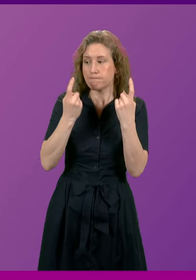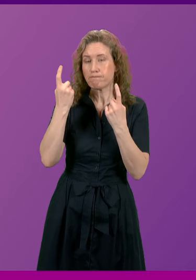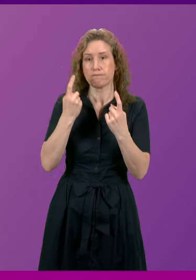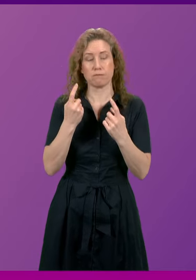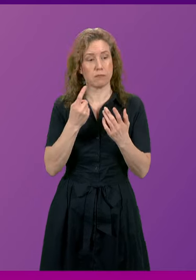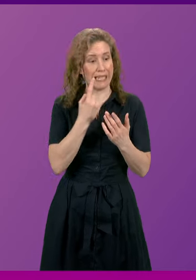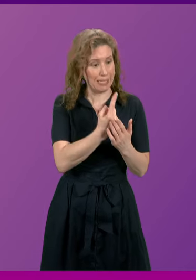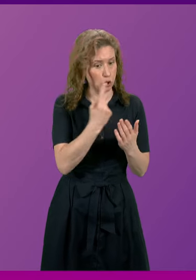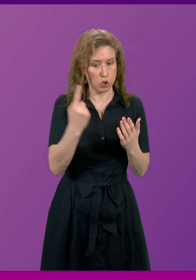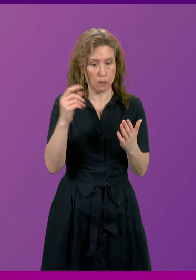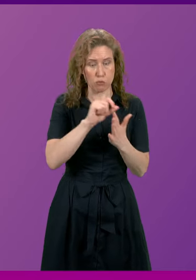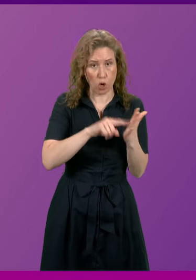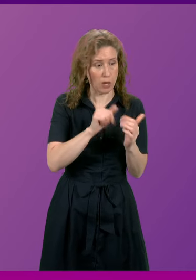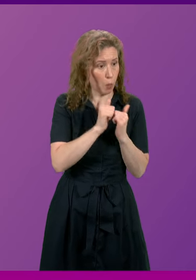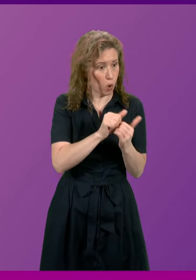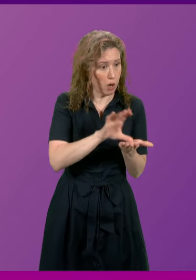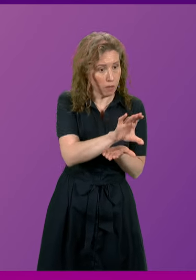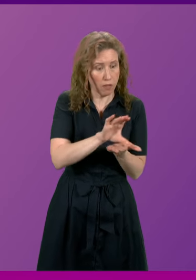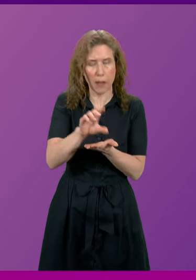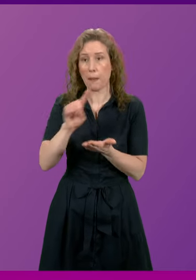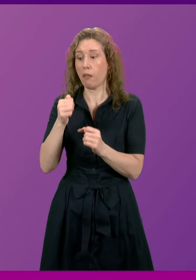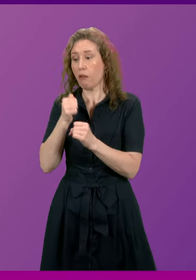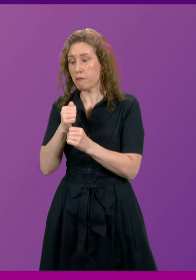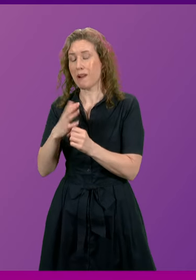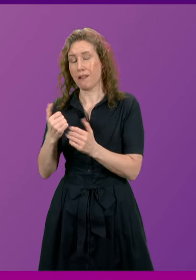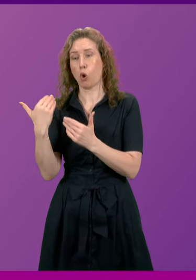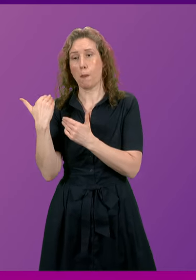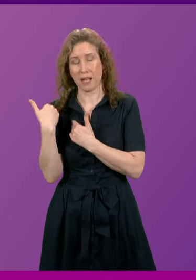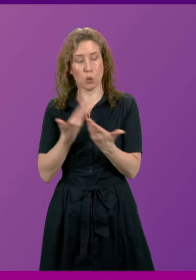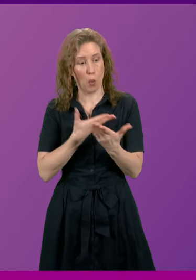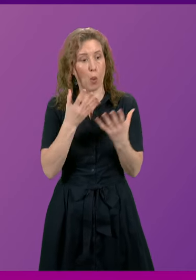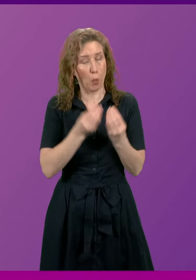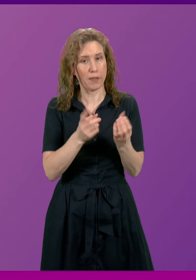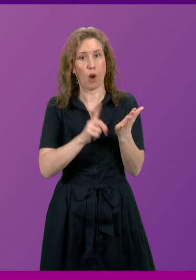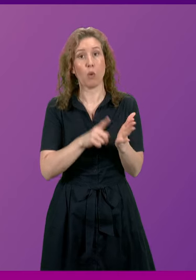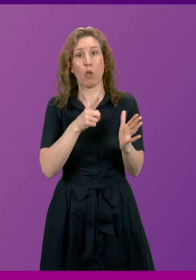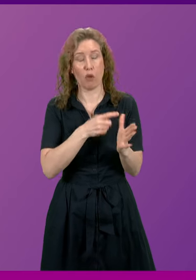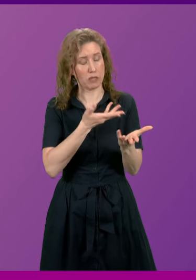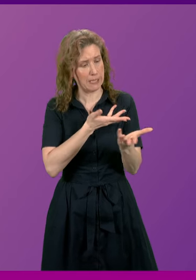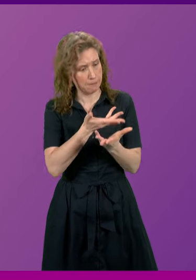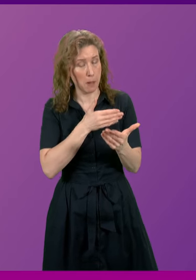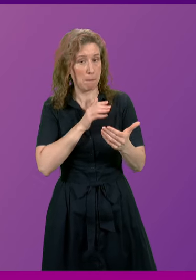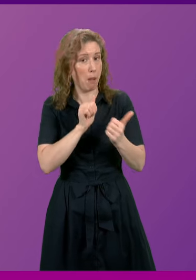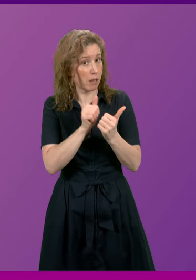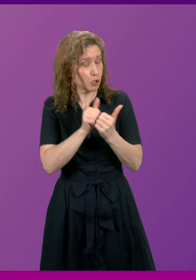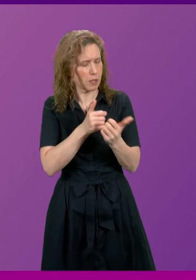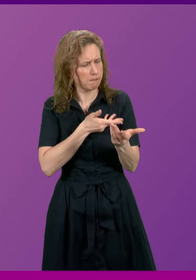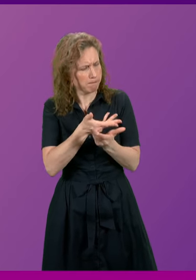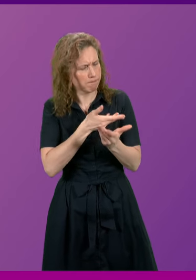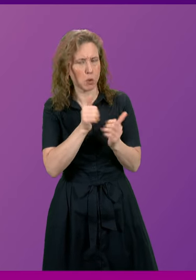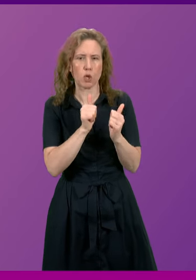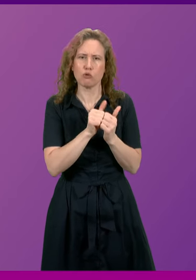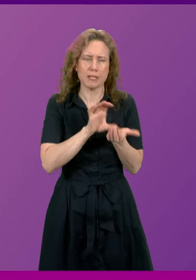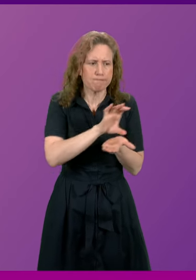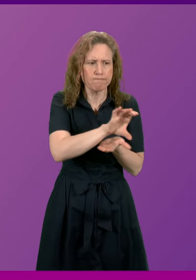individual projects but the government has got an obligation to work with local authorities in a spirit of partnership to agree the infrastructure